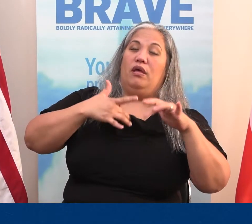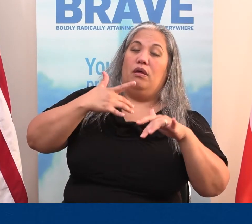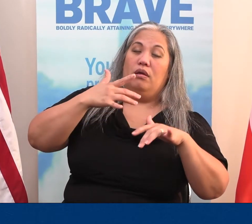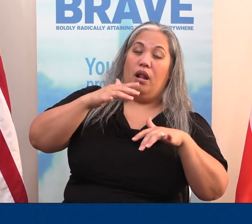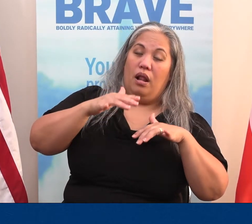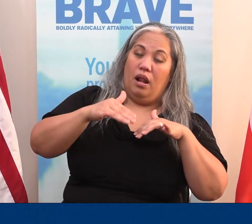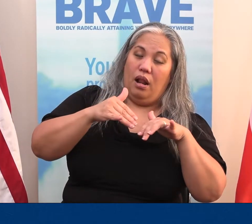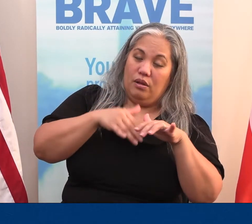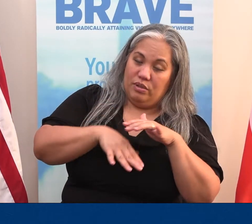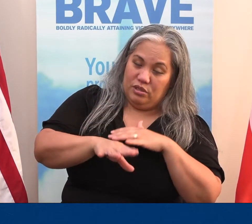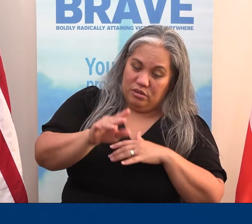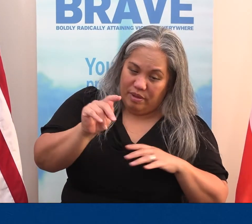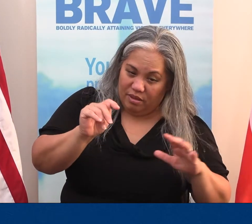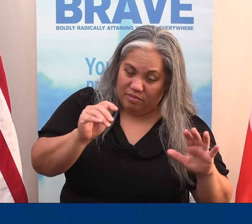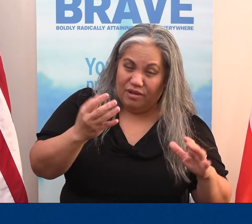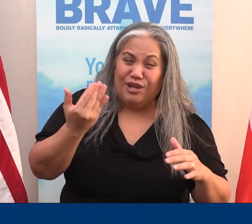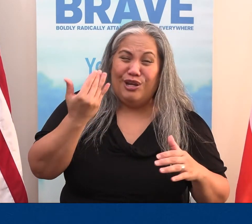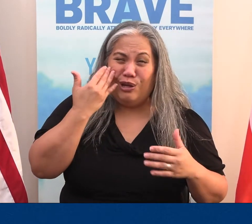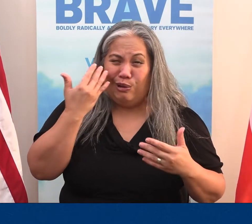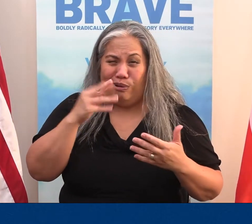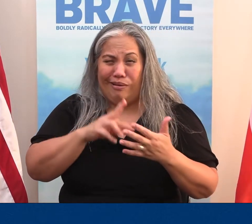way into the bathroom. You know what I'm talking about right here?